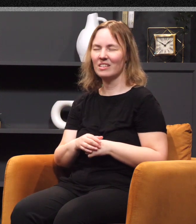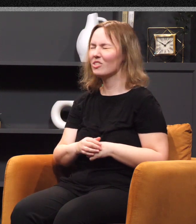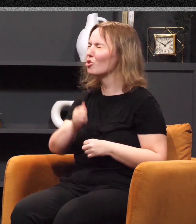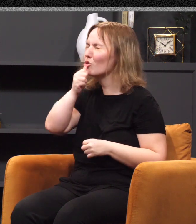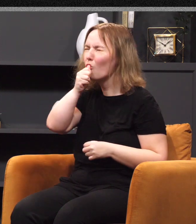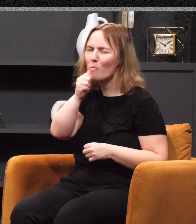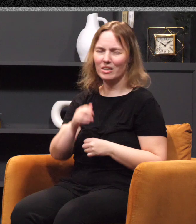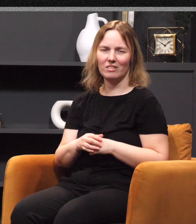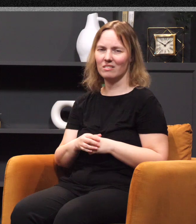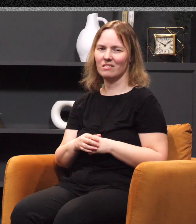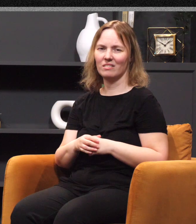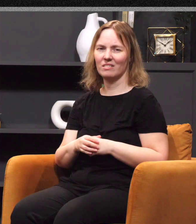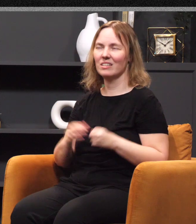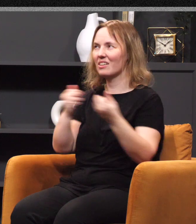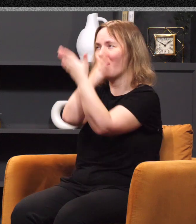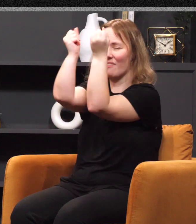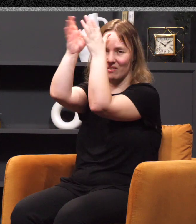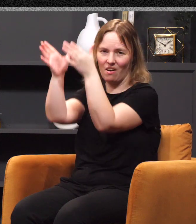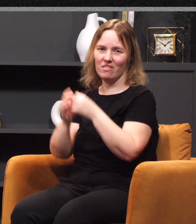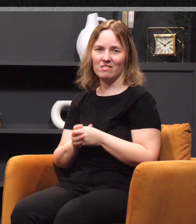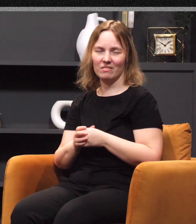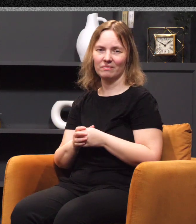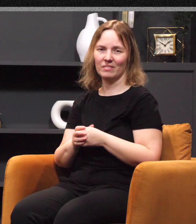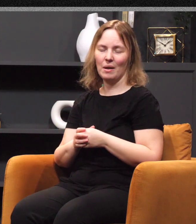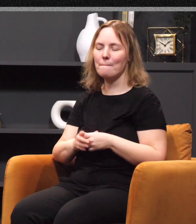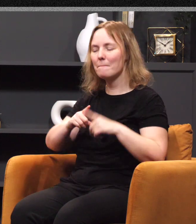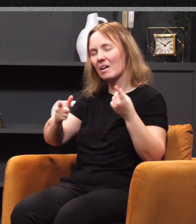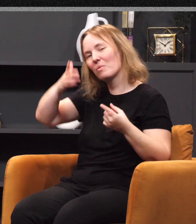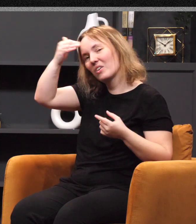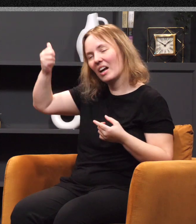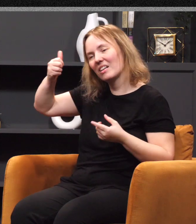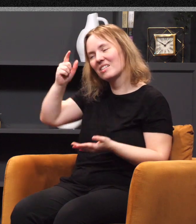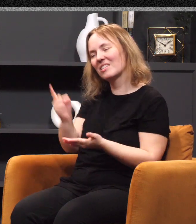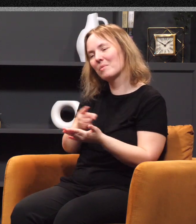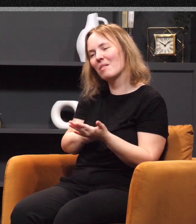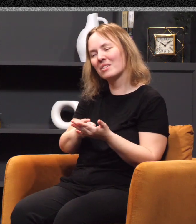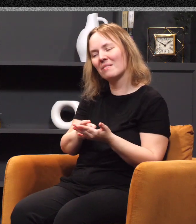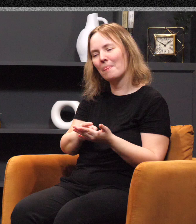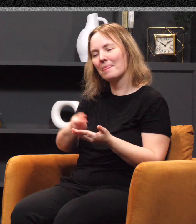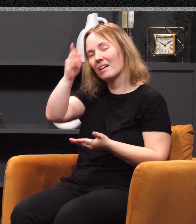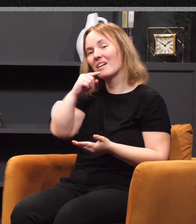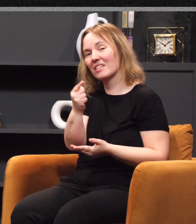so patient. He's our heavenly father. But we forget sometimes that God says, I love you.